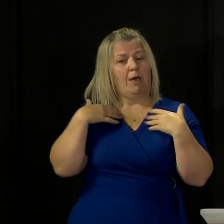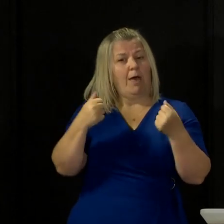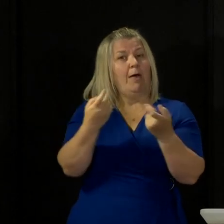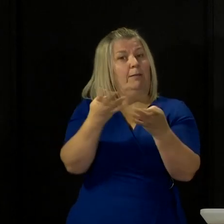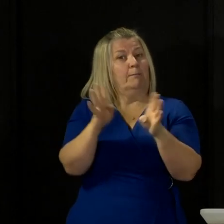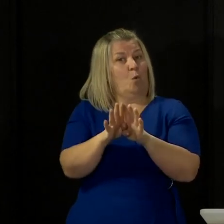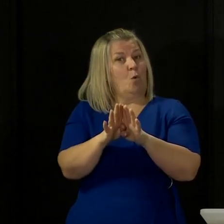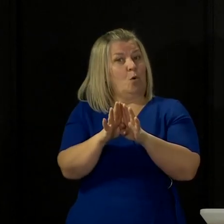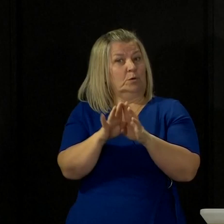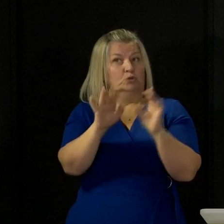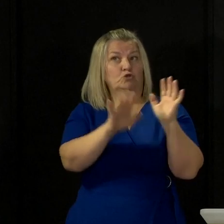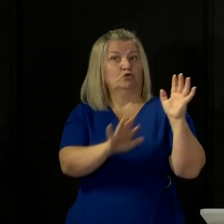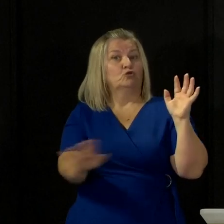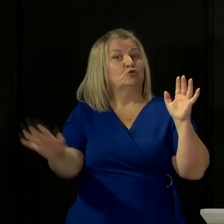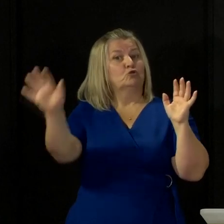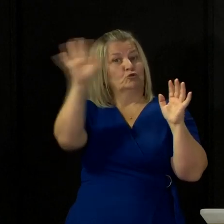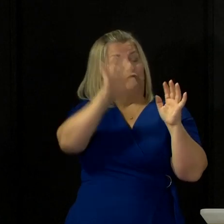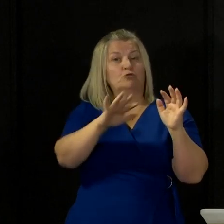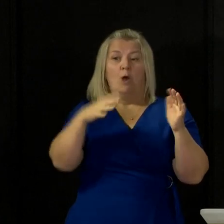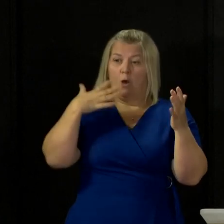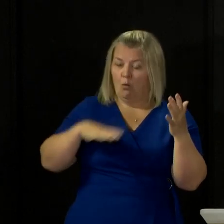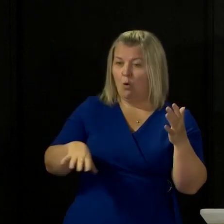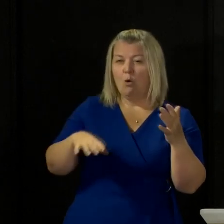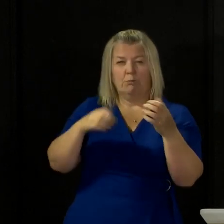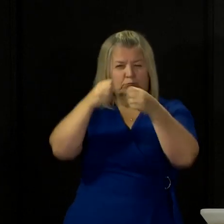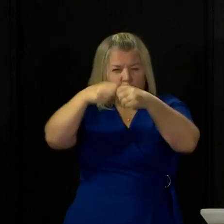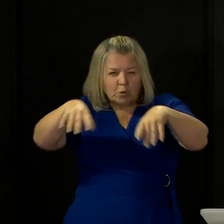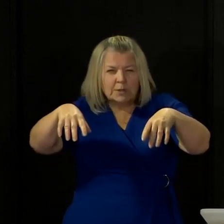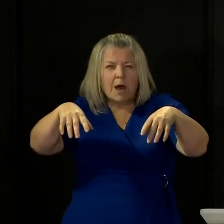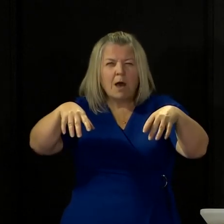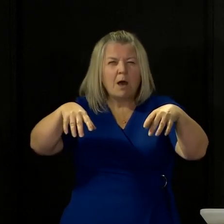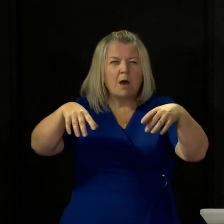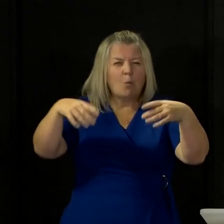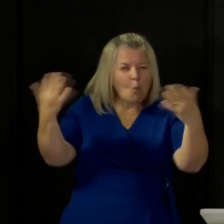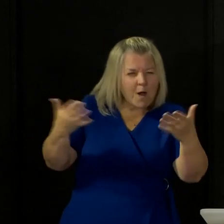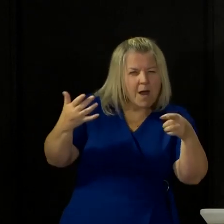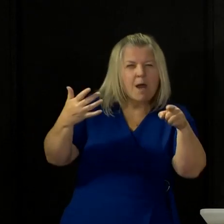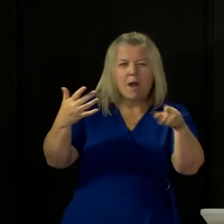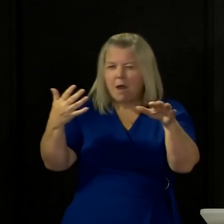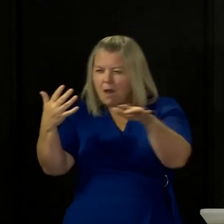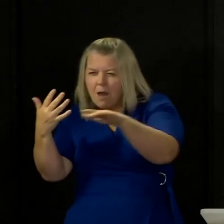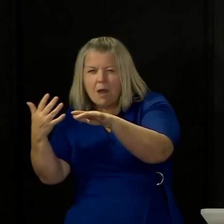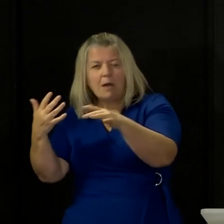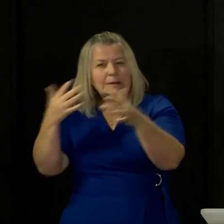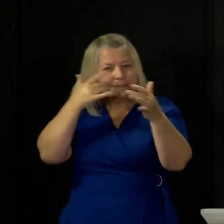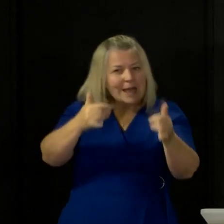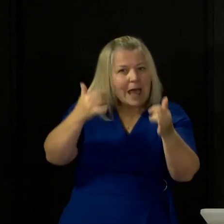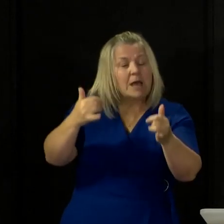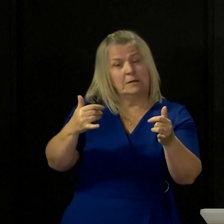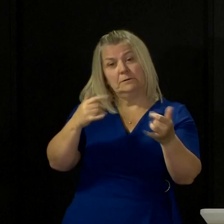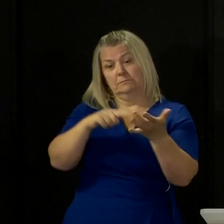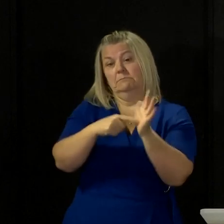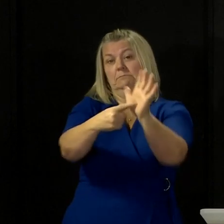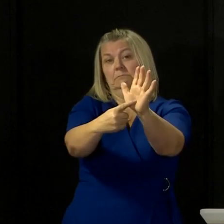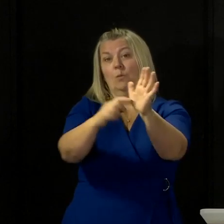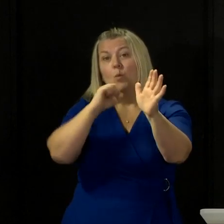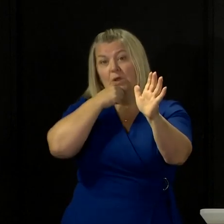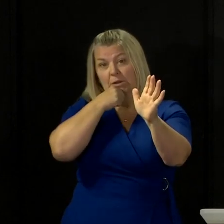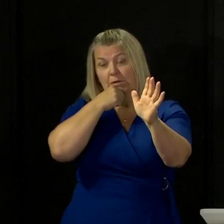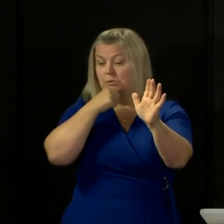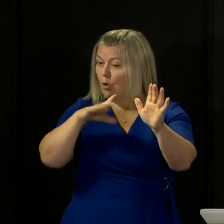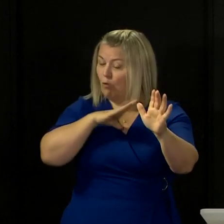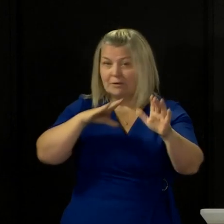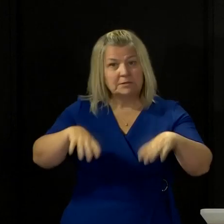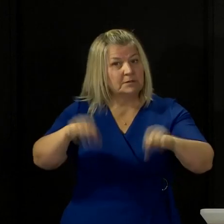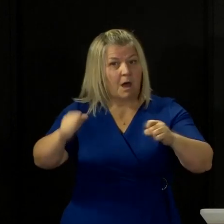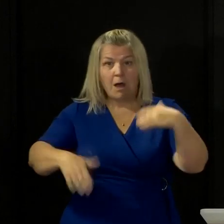wait until we're able to do that so that people can see for themselves the progress that we are making there. But it is underway, and as the Health Secretary has said, she